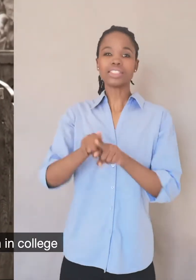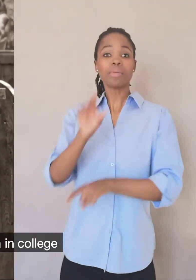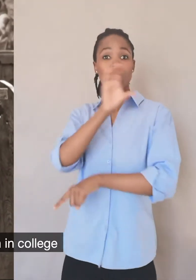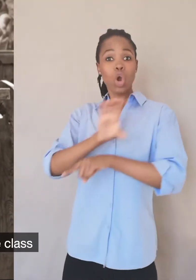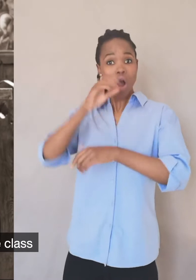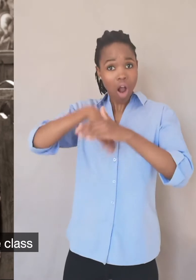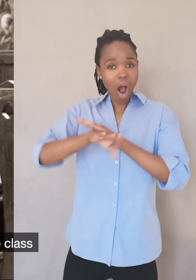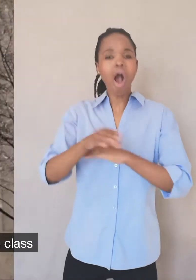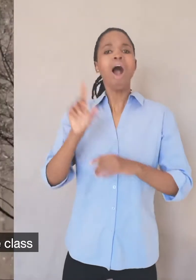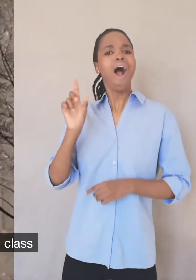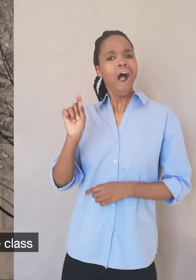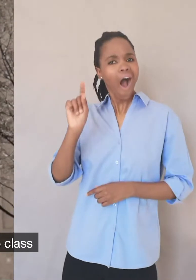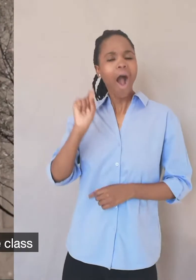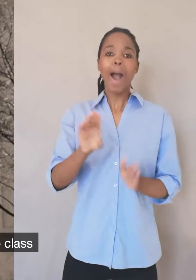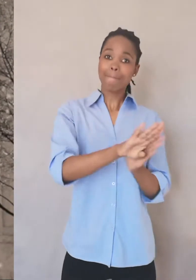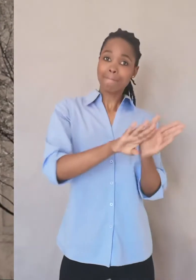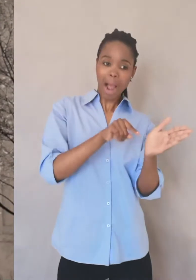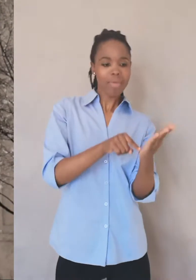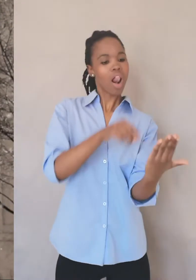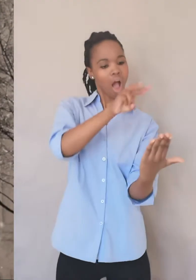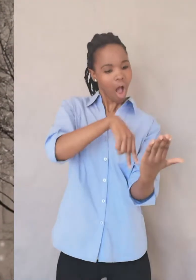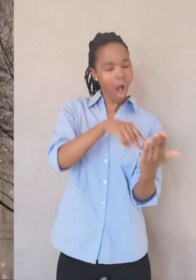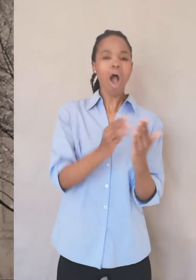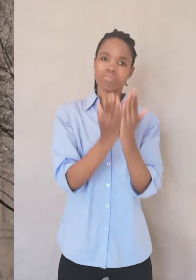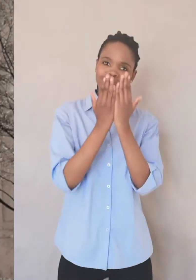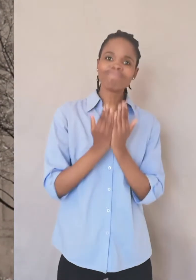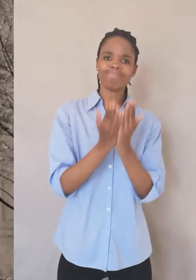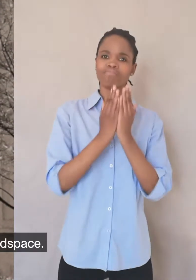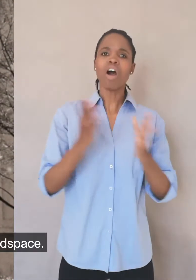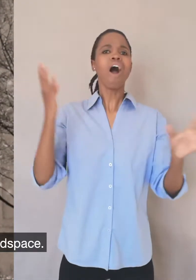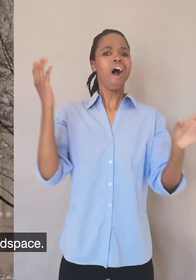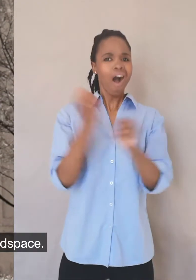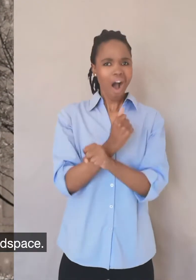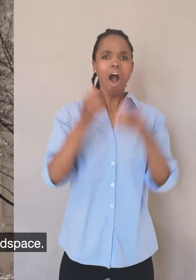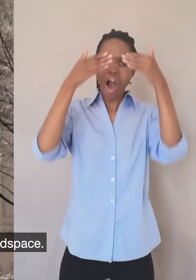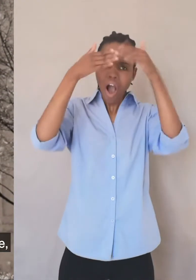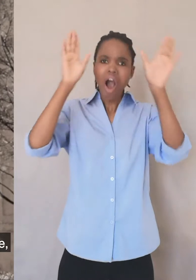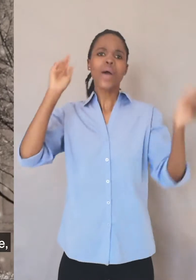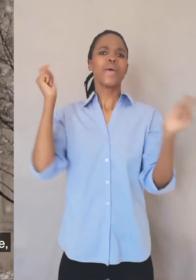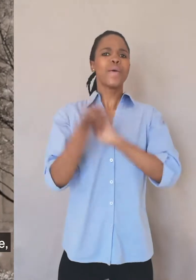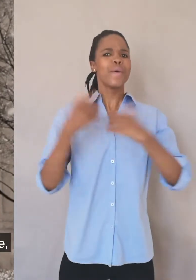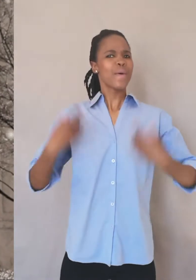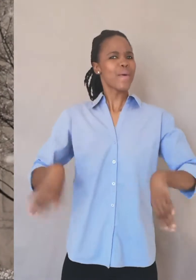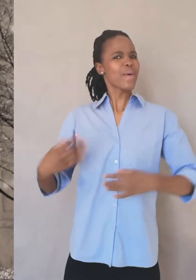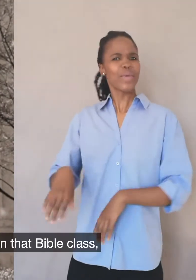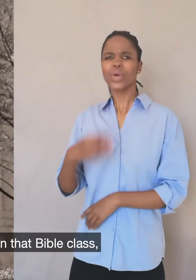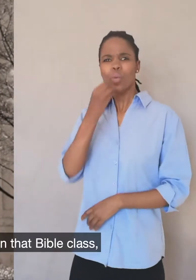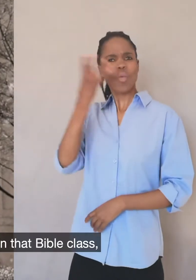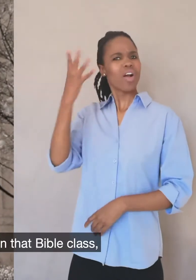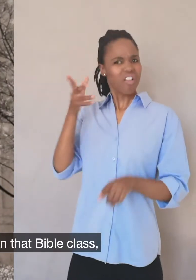that's right, where he took a Bible class. That's right. And that just changed his whole headspace. And it's just incredible. I mean, I would have liked to